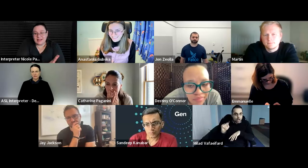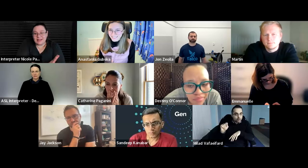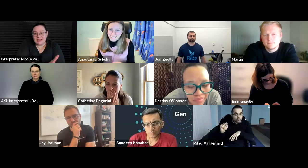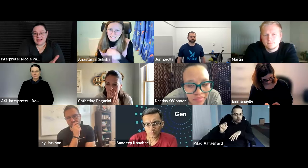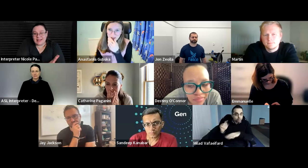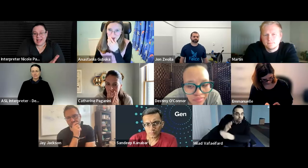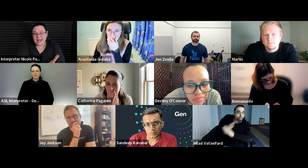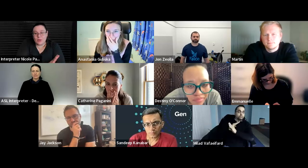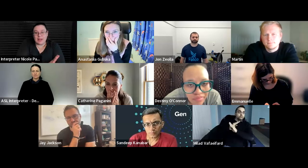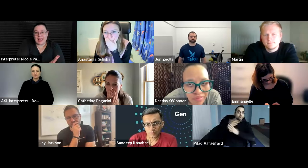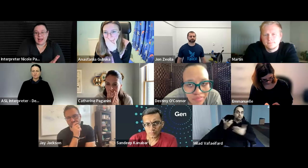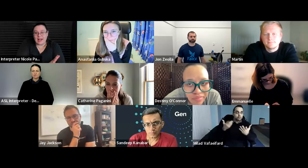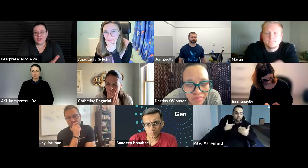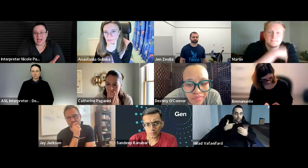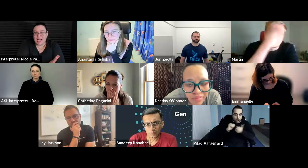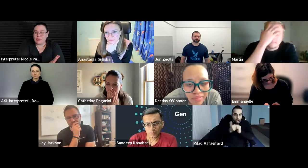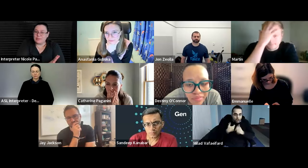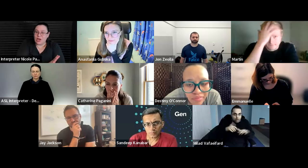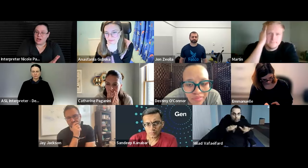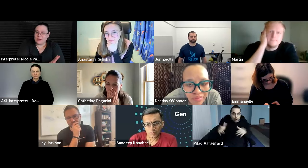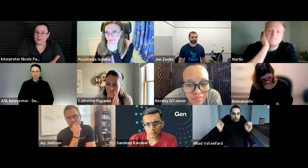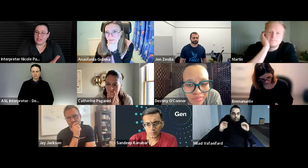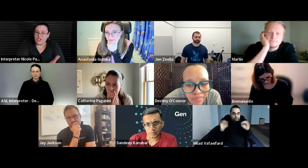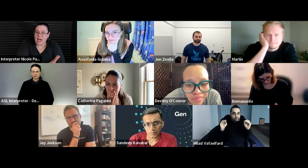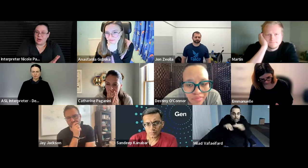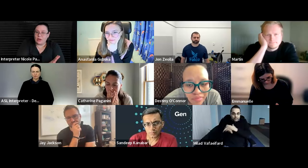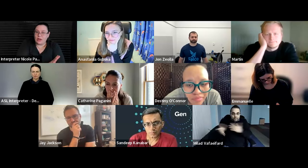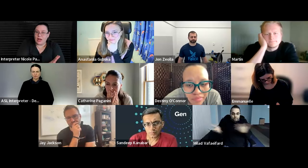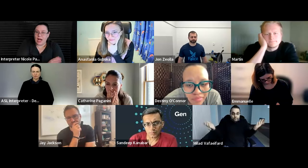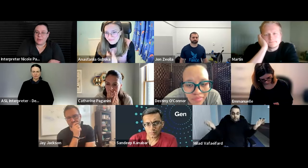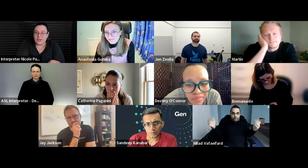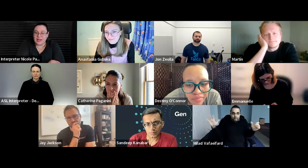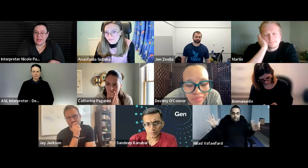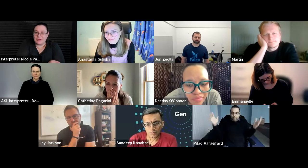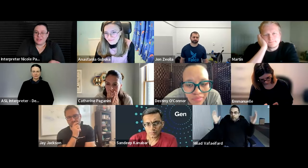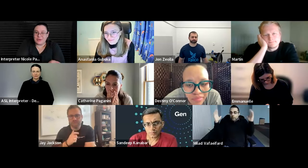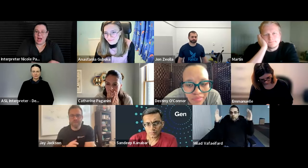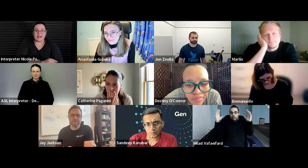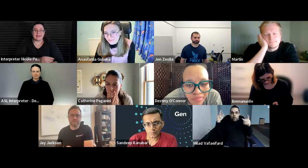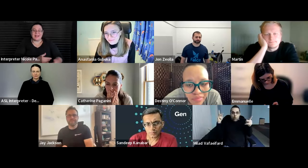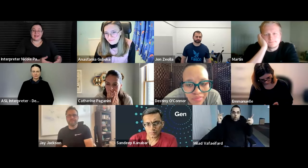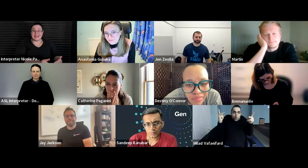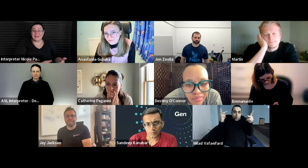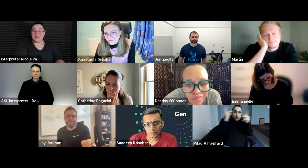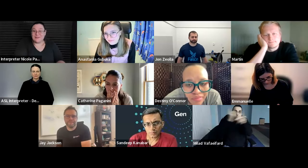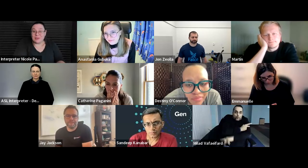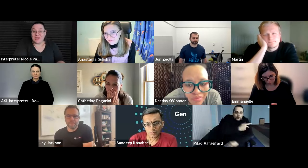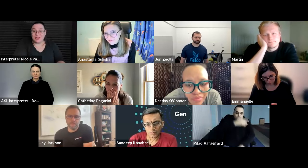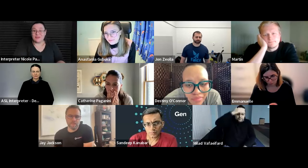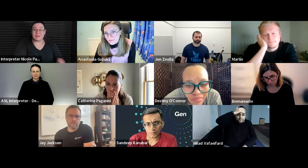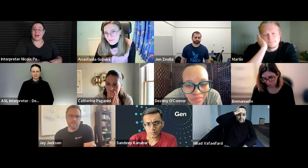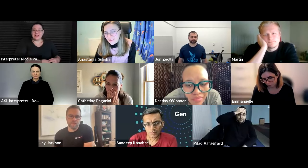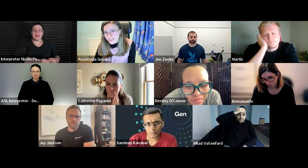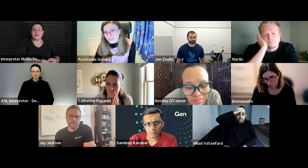they said well we can't have chat i was blocked from using chat well i'm not then able to access and give